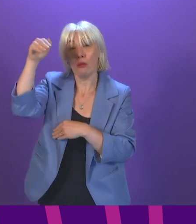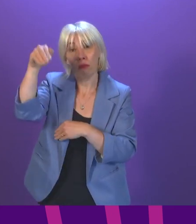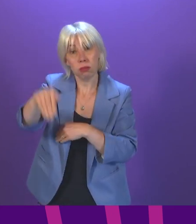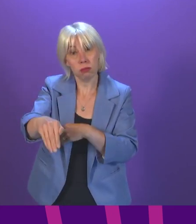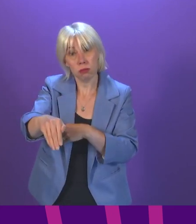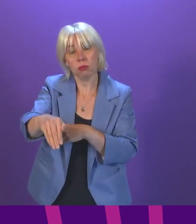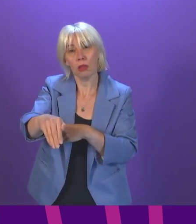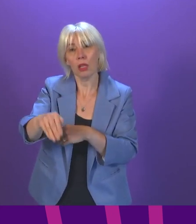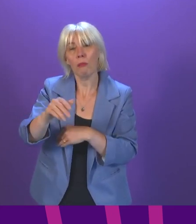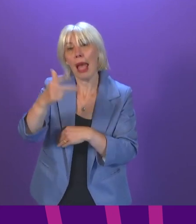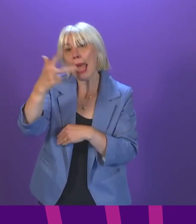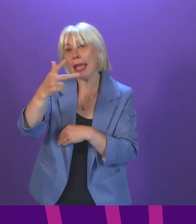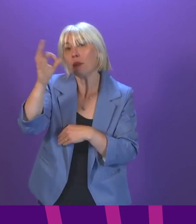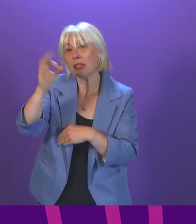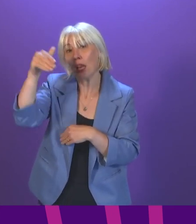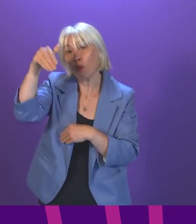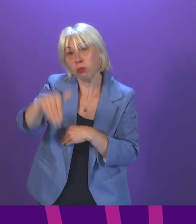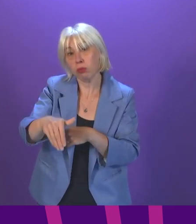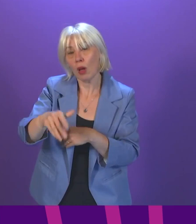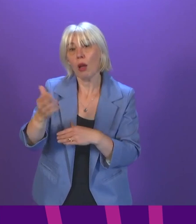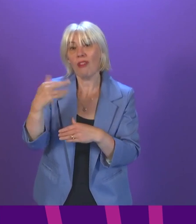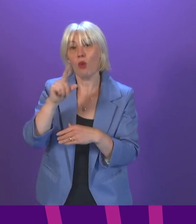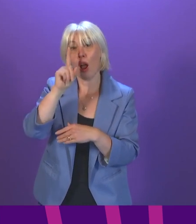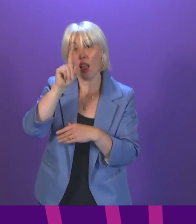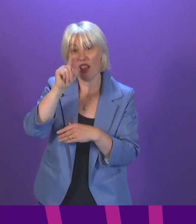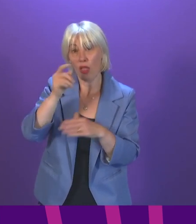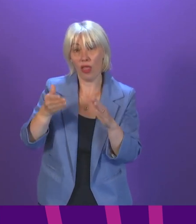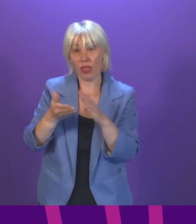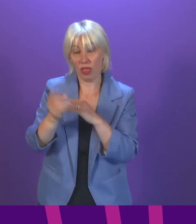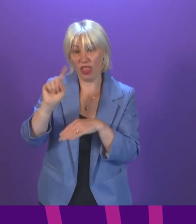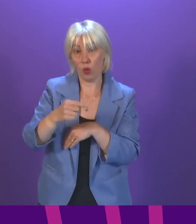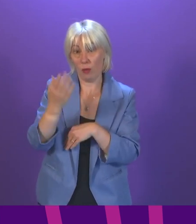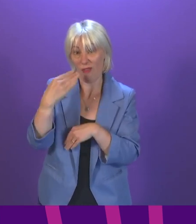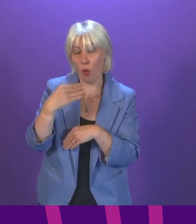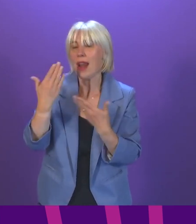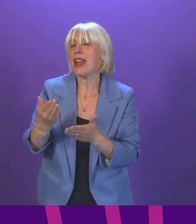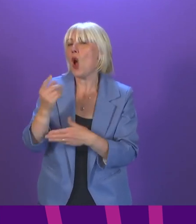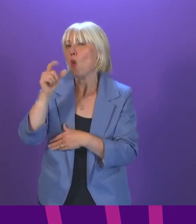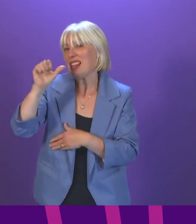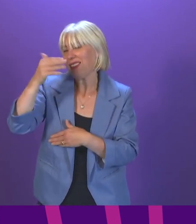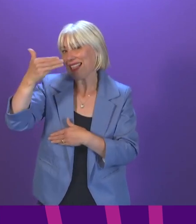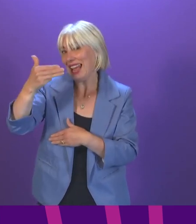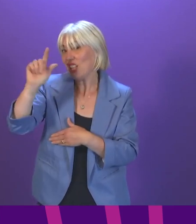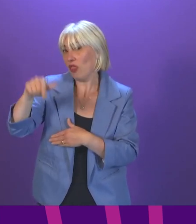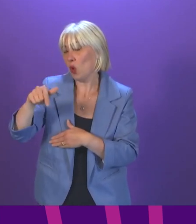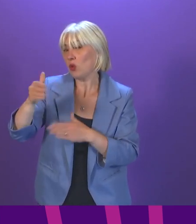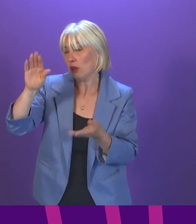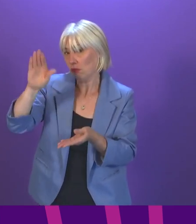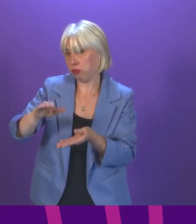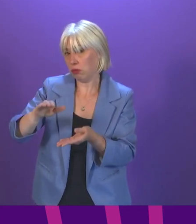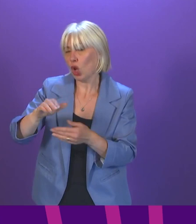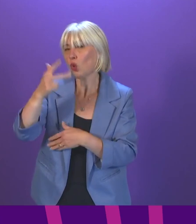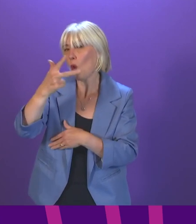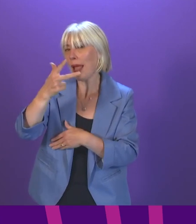recent week by 18%, from just under 11,000 to just under 9,000. And that fall of around 18